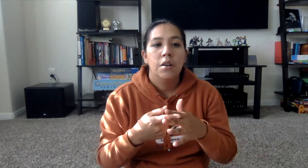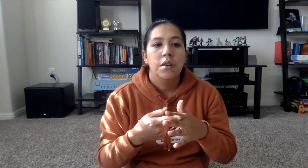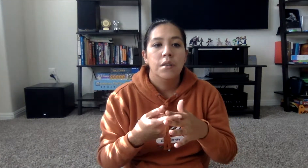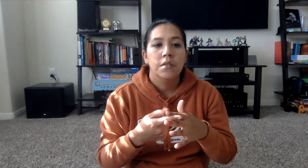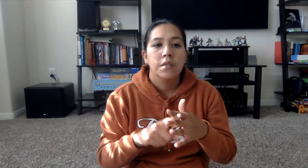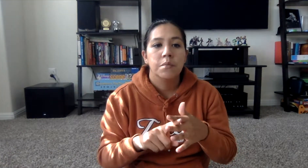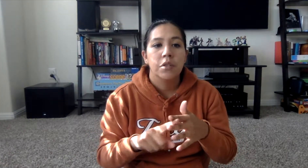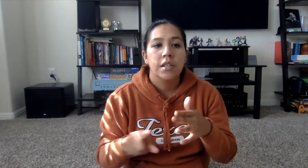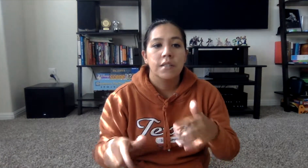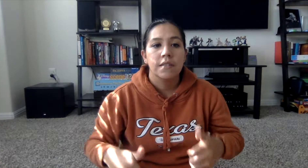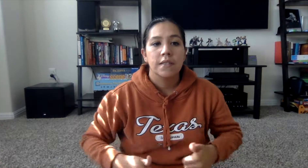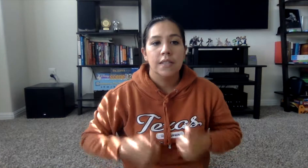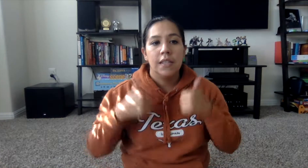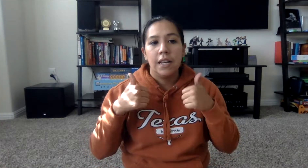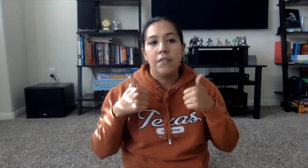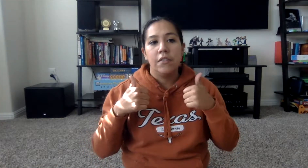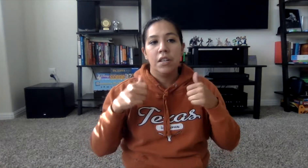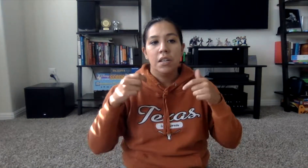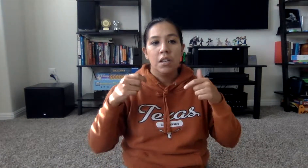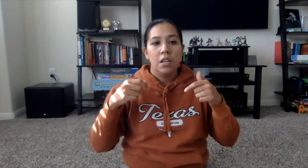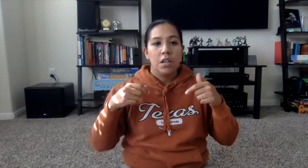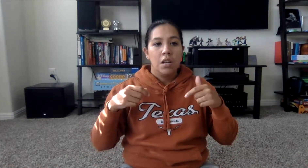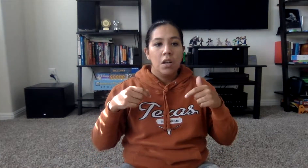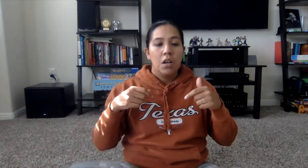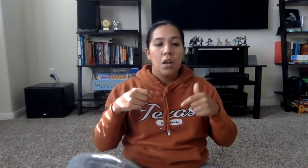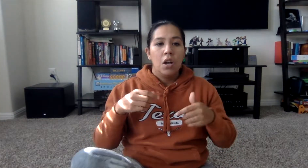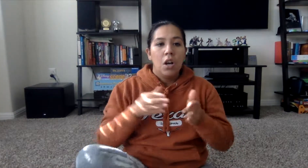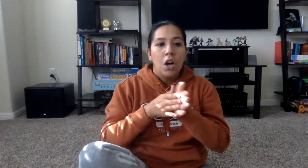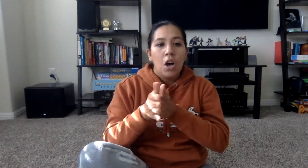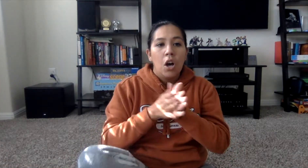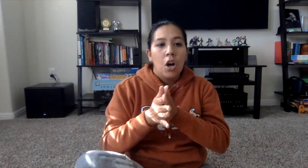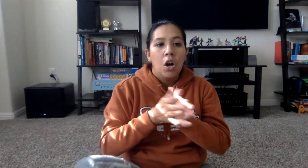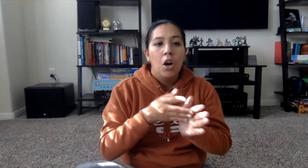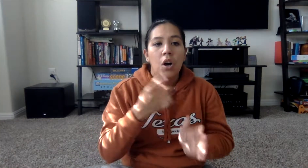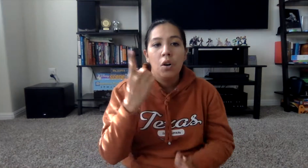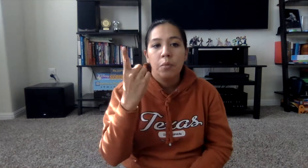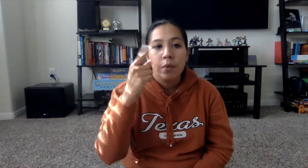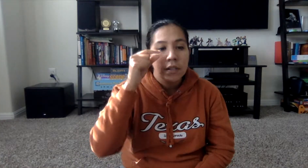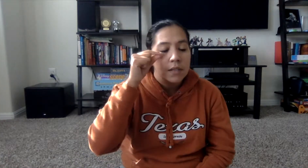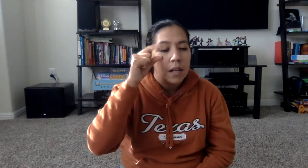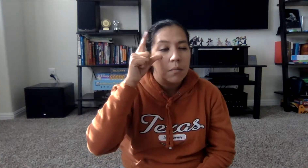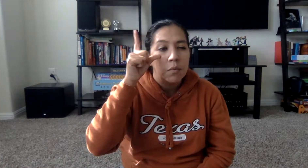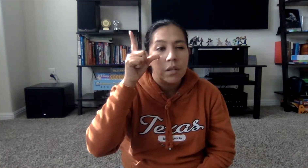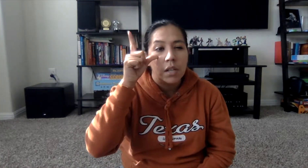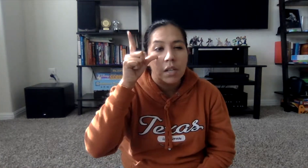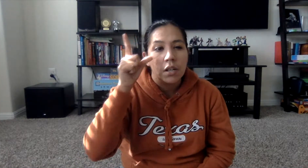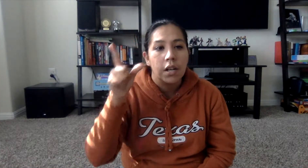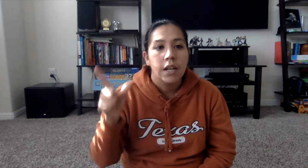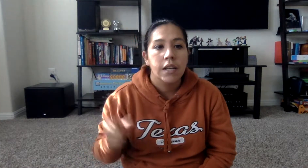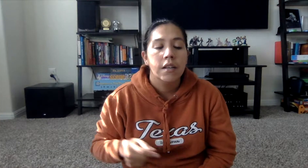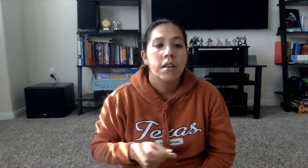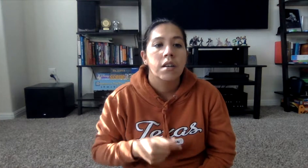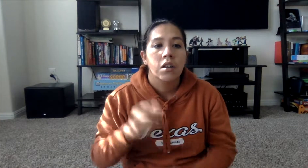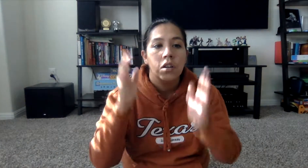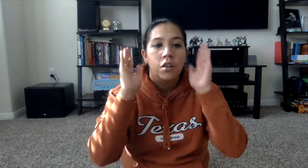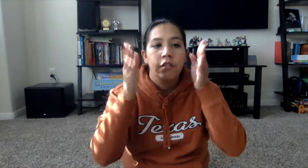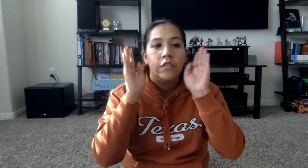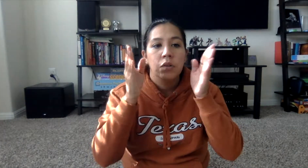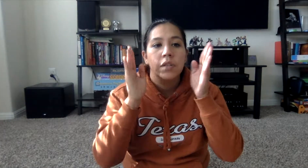springs to life opens up one eater eye focus